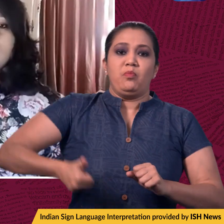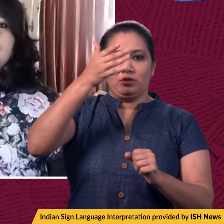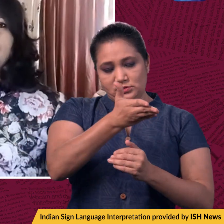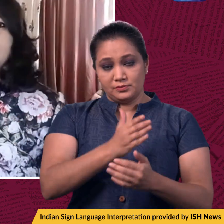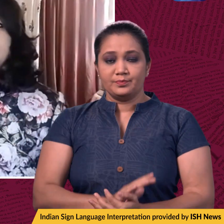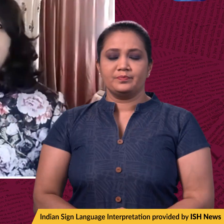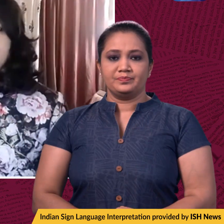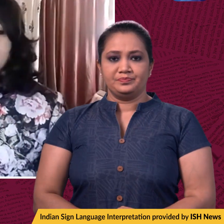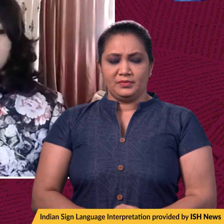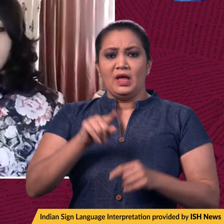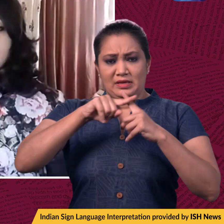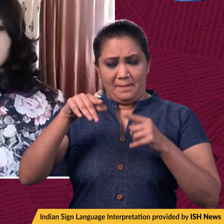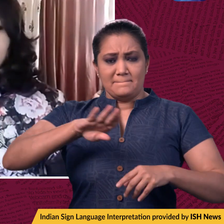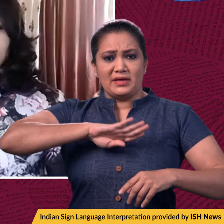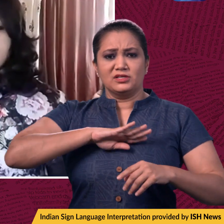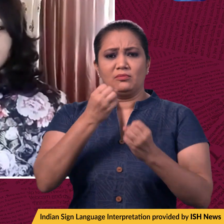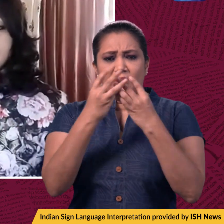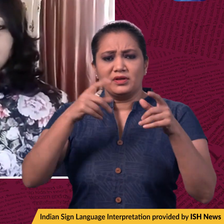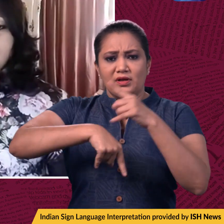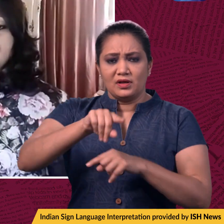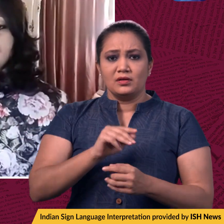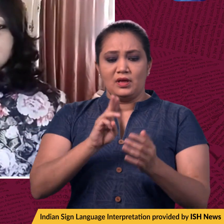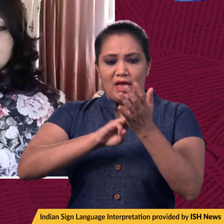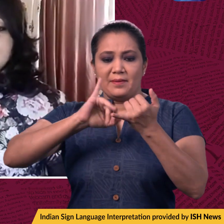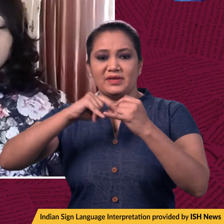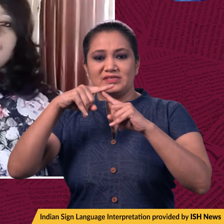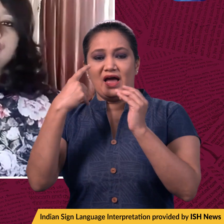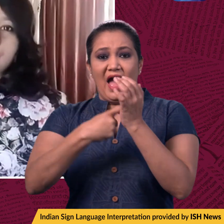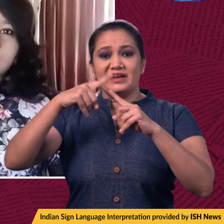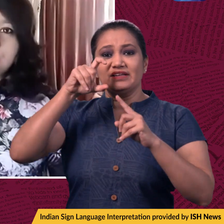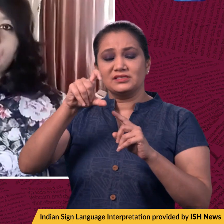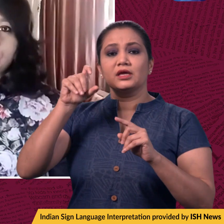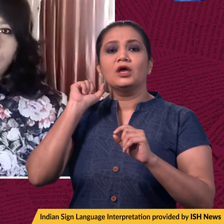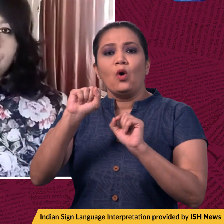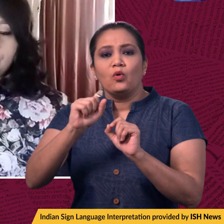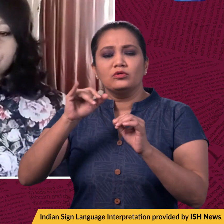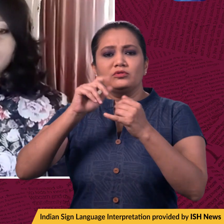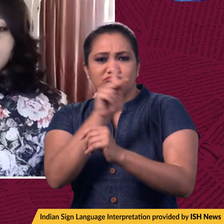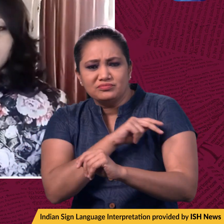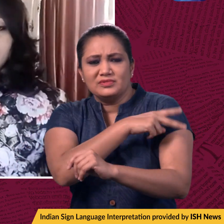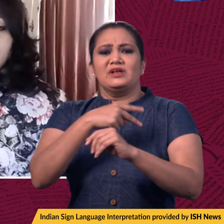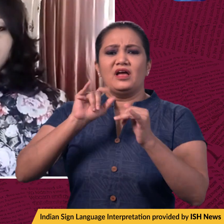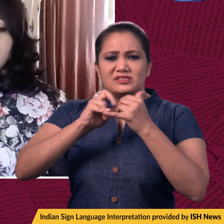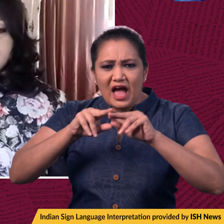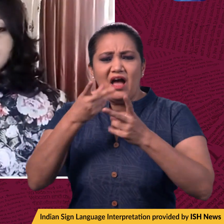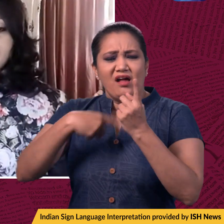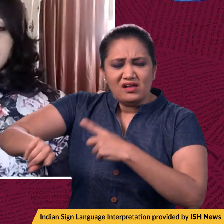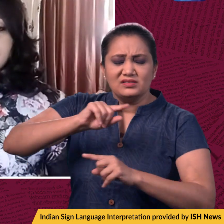Meanwhile, in Maharashtra, several workers of the Maharashtra State Road Transport Corporation protested outside